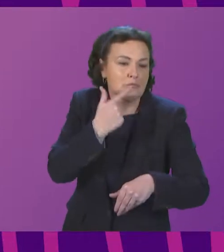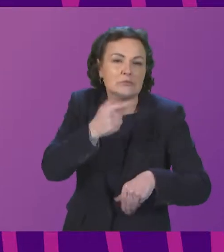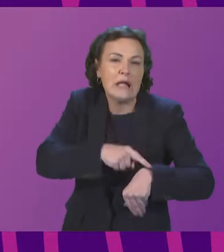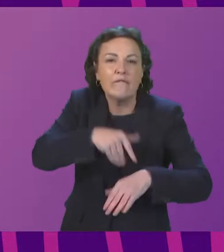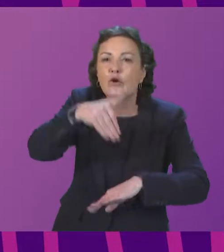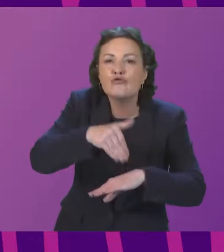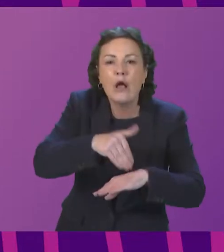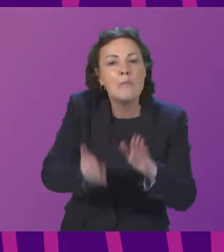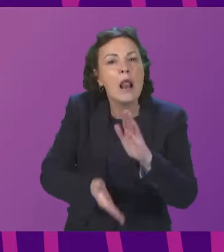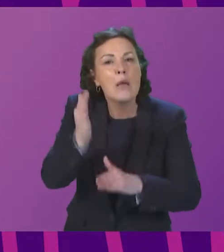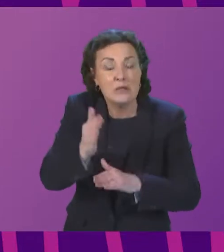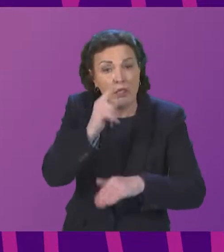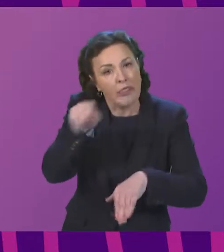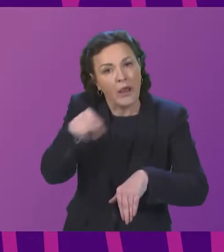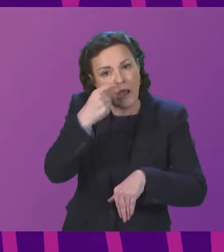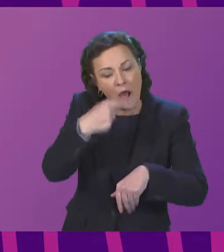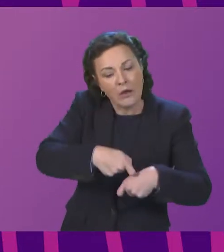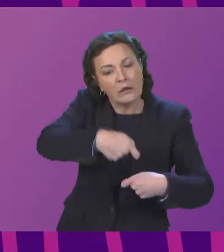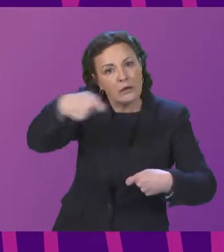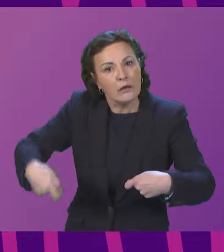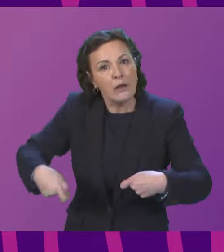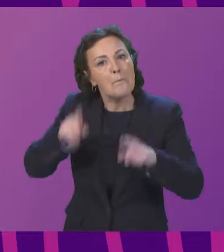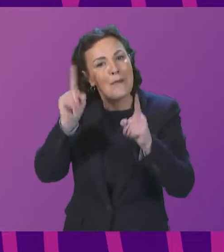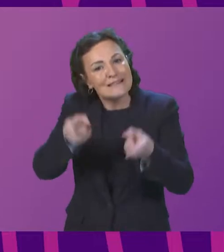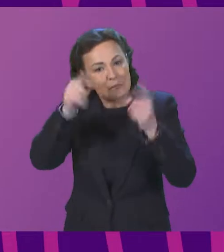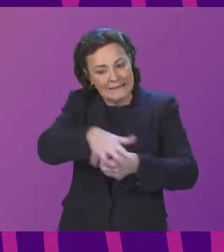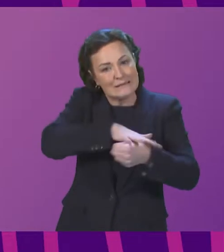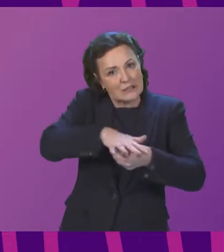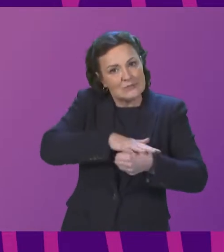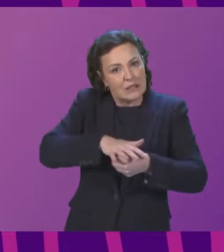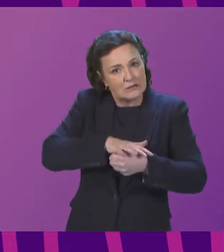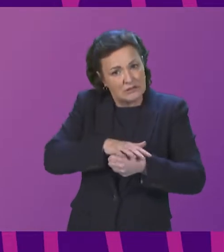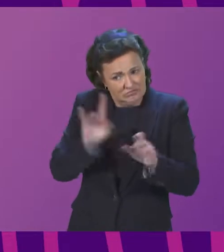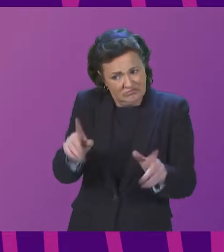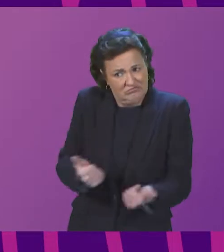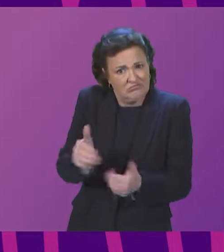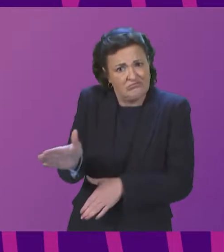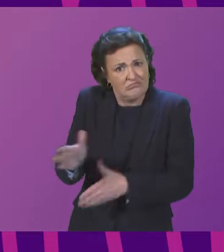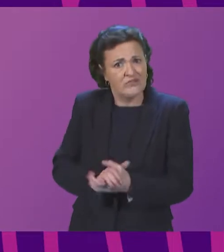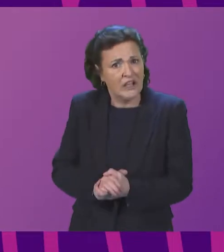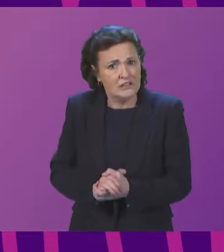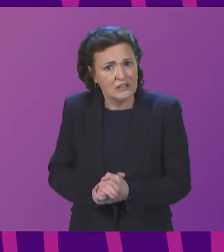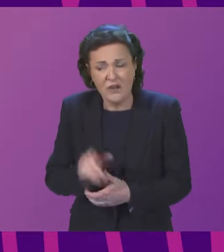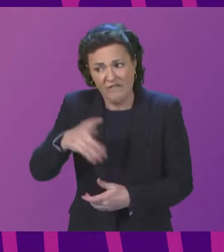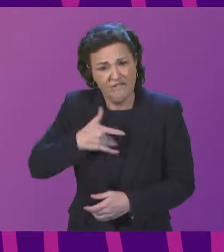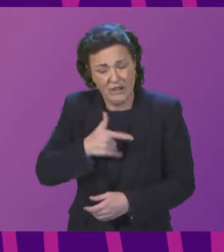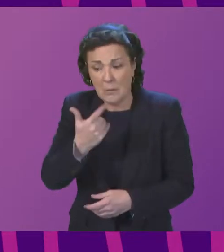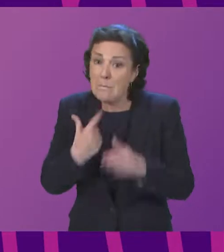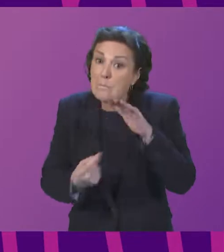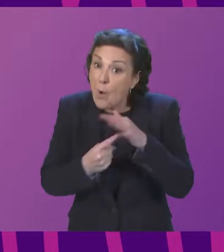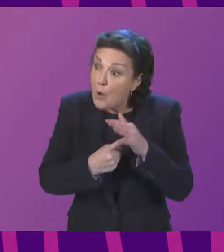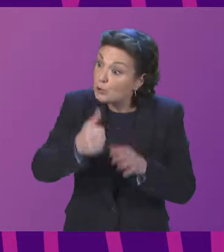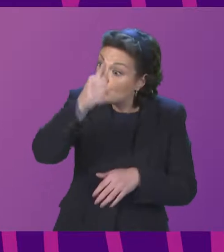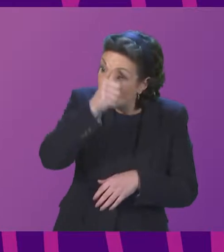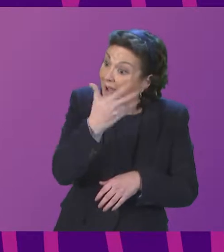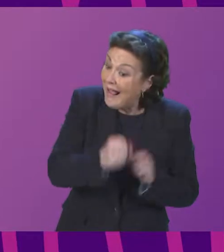discretion not necessarily the number of times it has been exercised. Um colleagues I mean I thought that the response